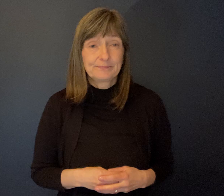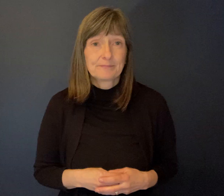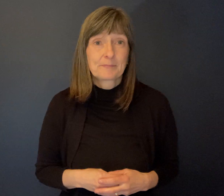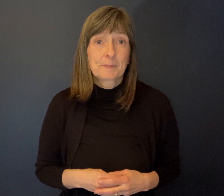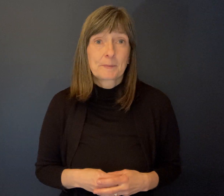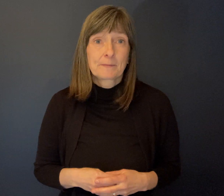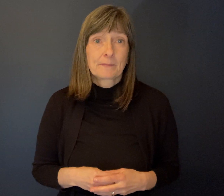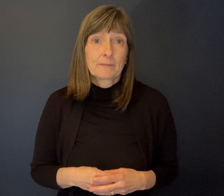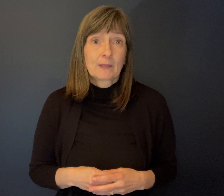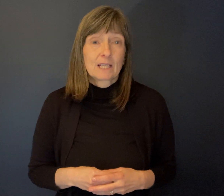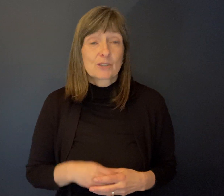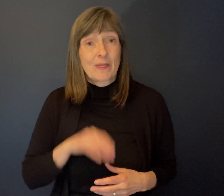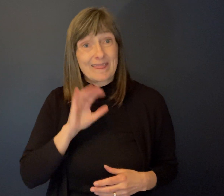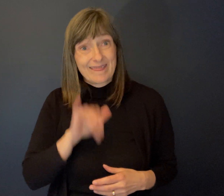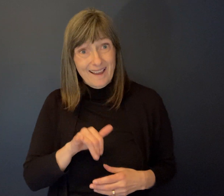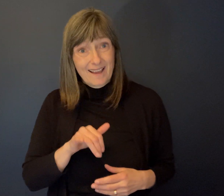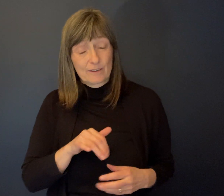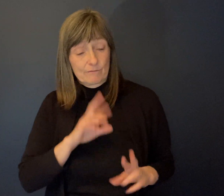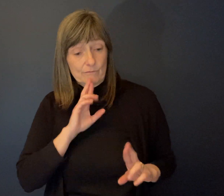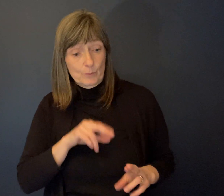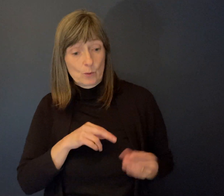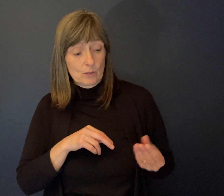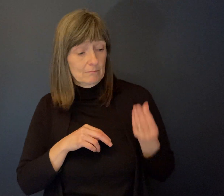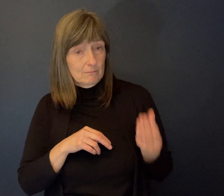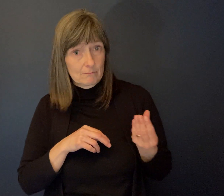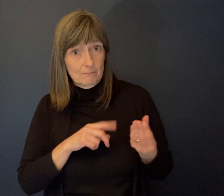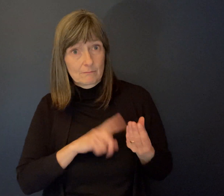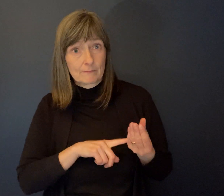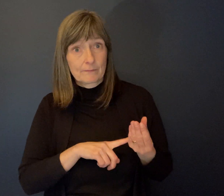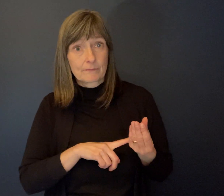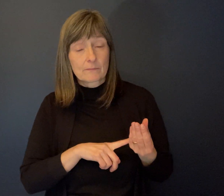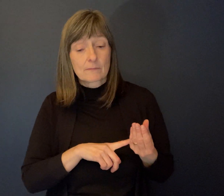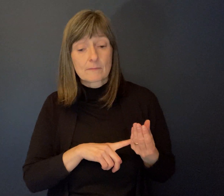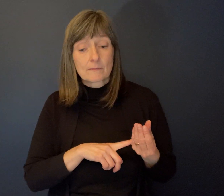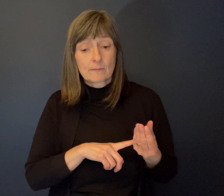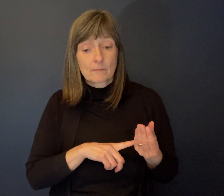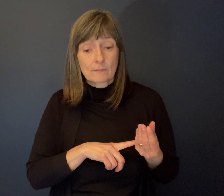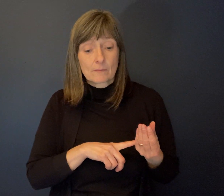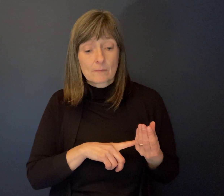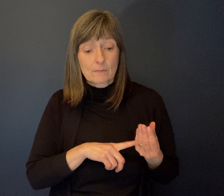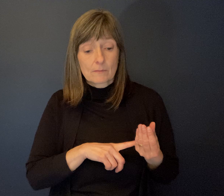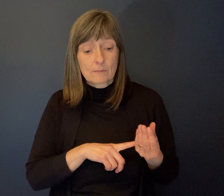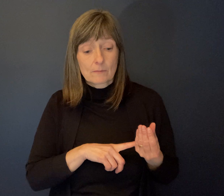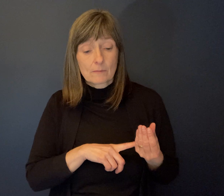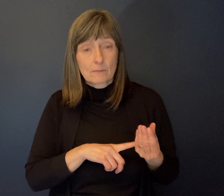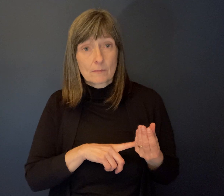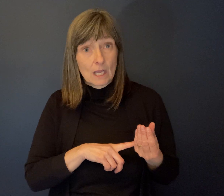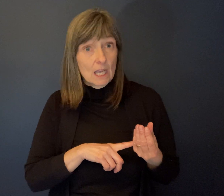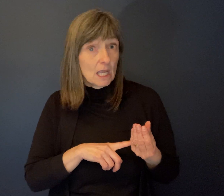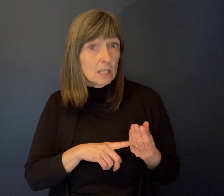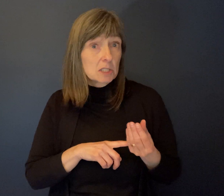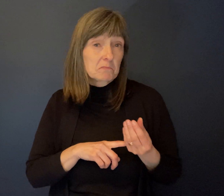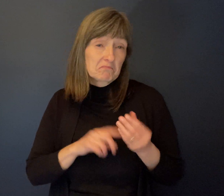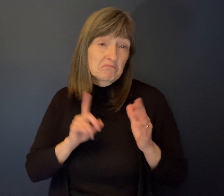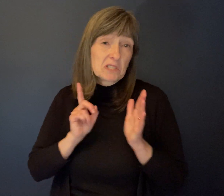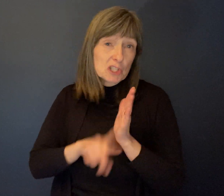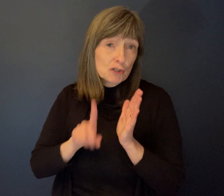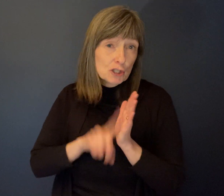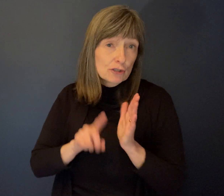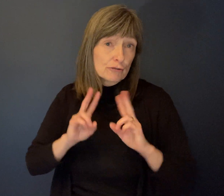That report not, didn't just look at a workforce analysis in terms of what's happening, but it